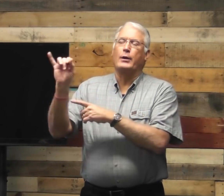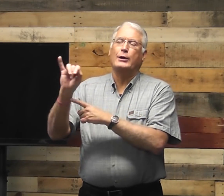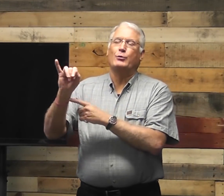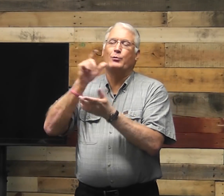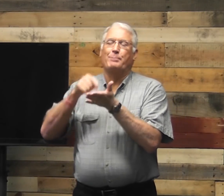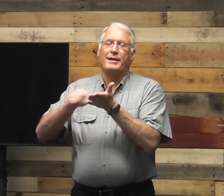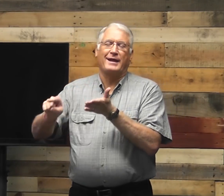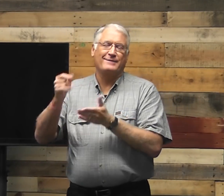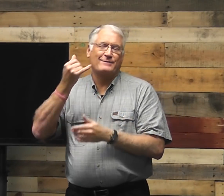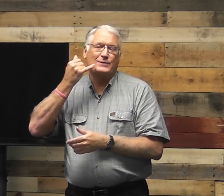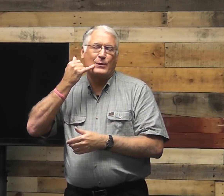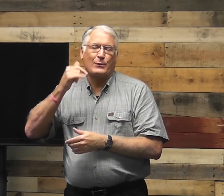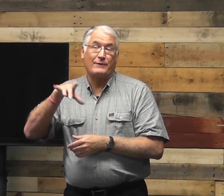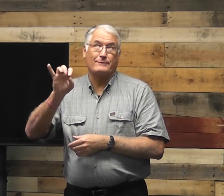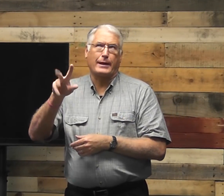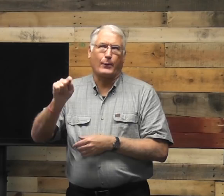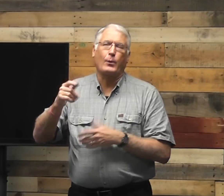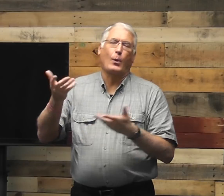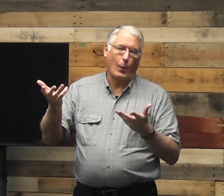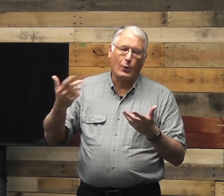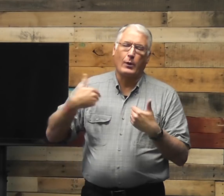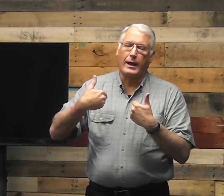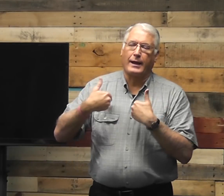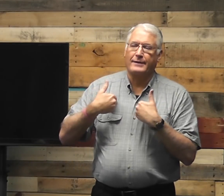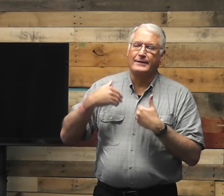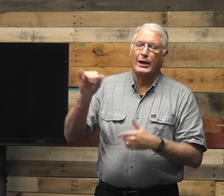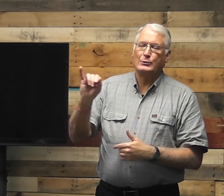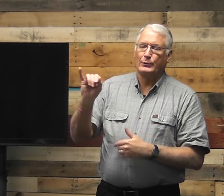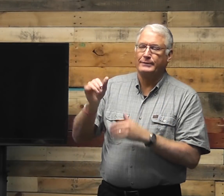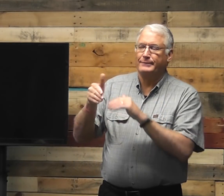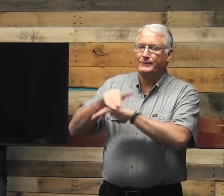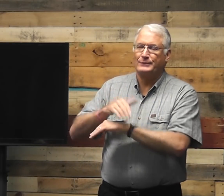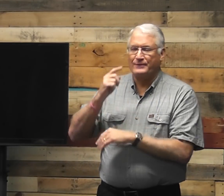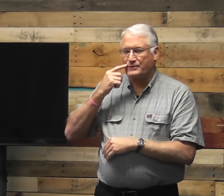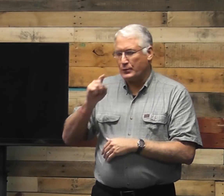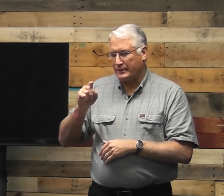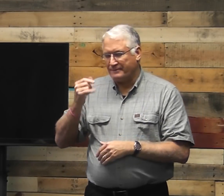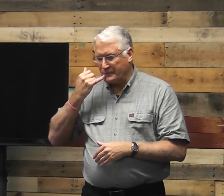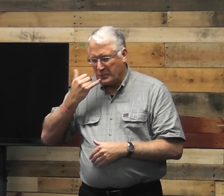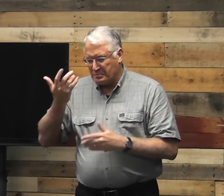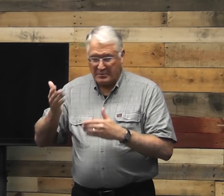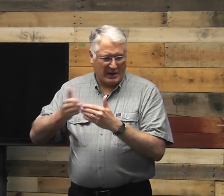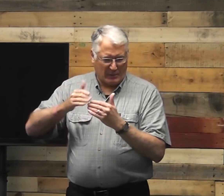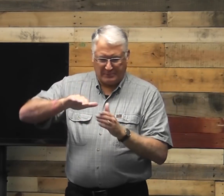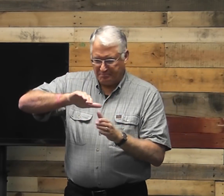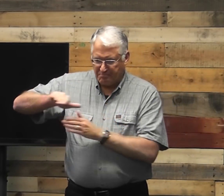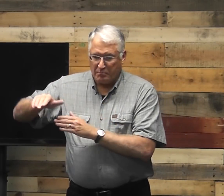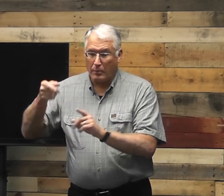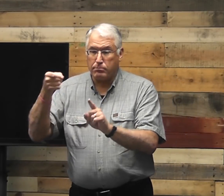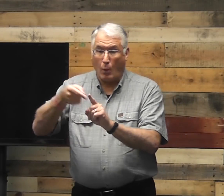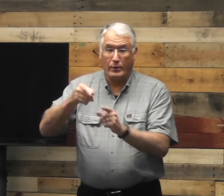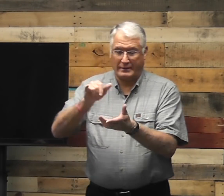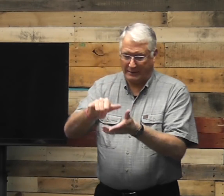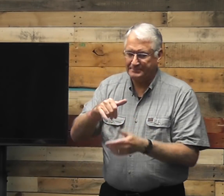So, you know, I found out that the insurance will pay for our phone, I didn't realize we had insurance coverage, but regardless,